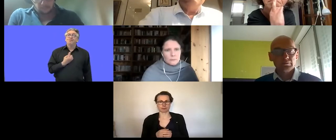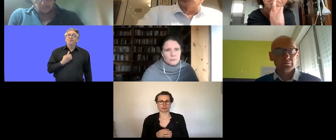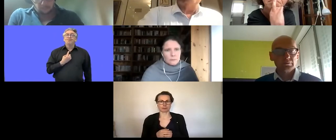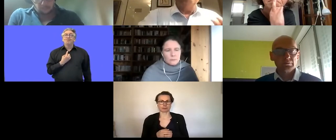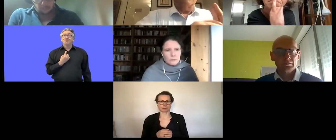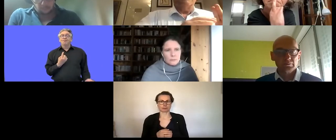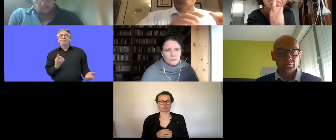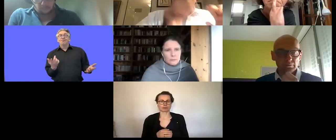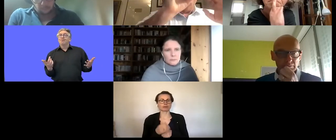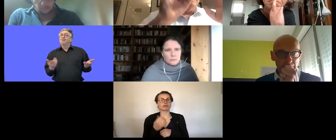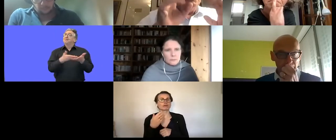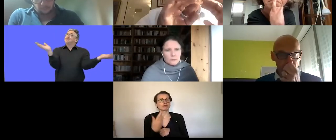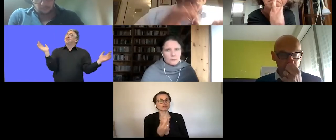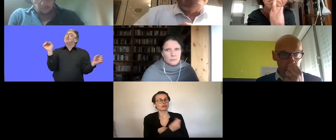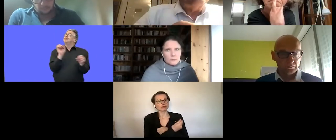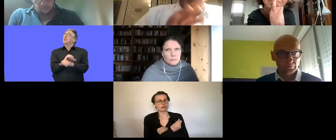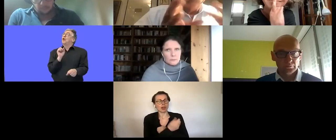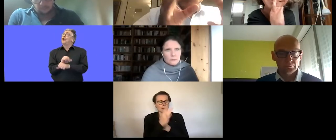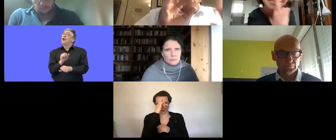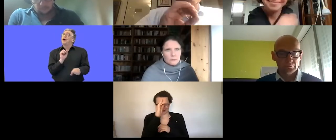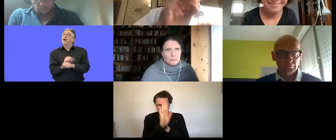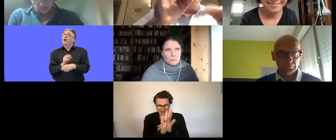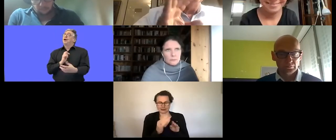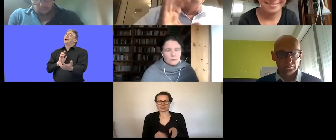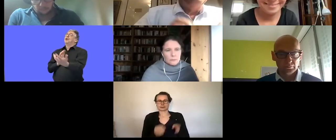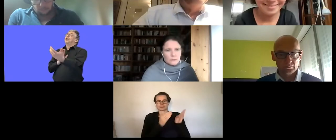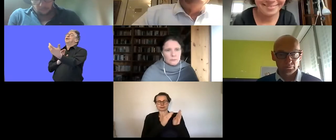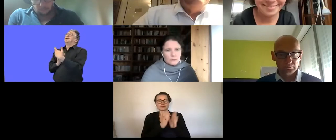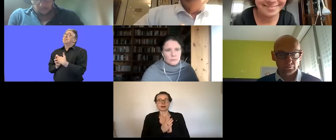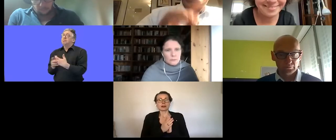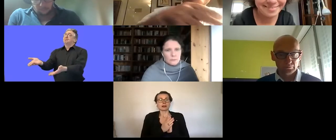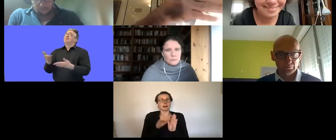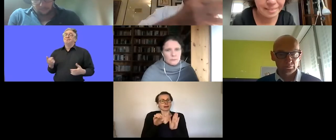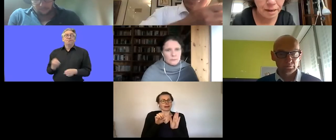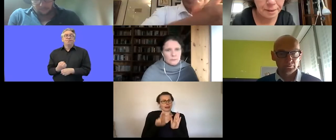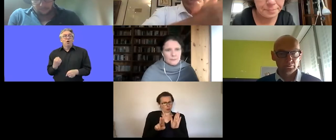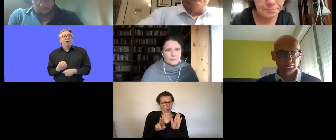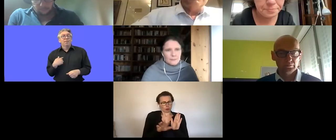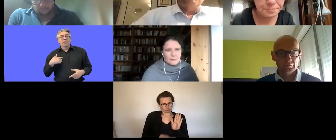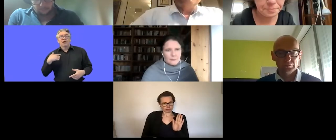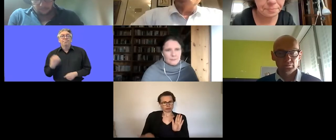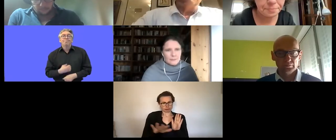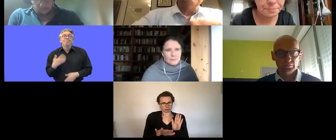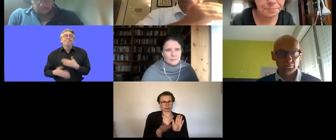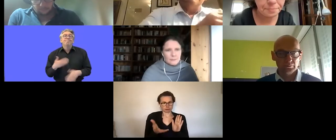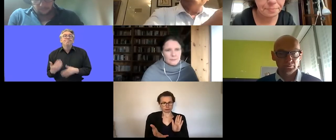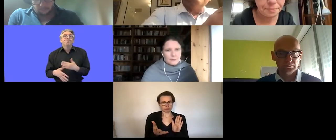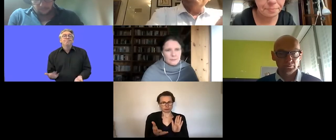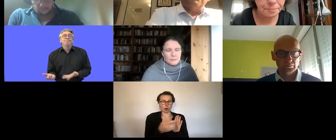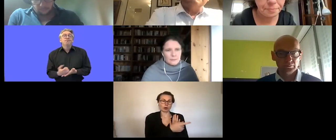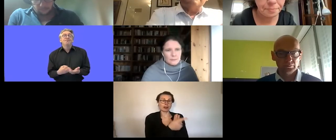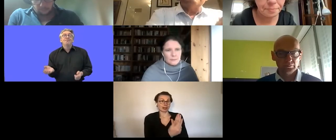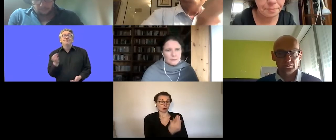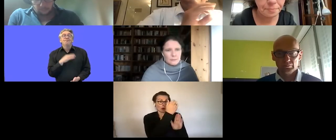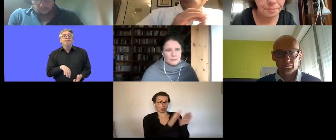there are certain states oh sorry i forgot something the european union and